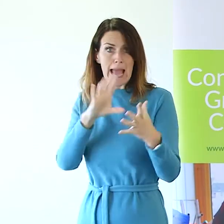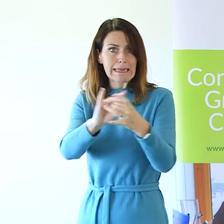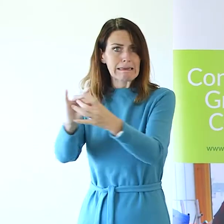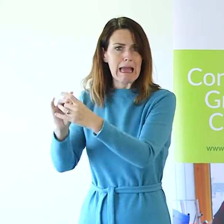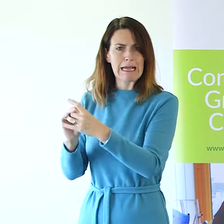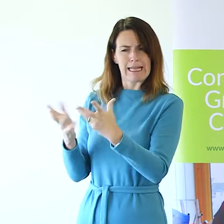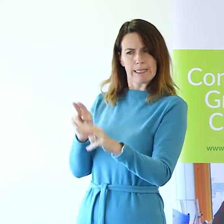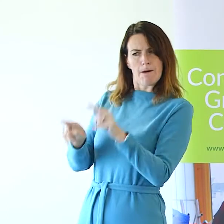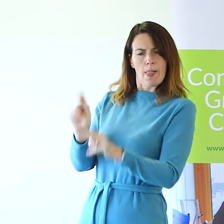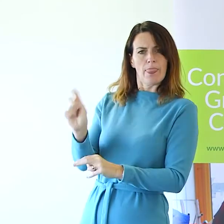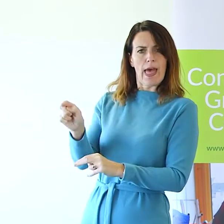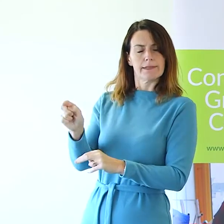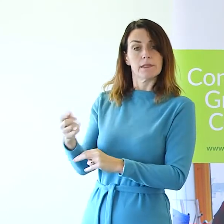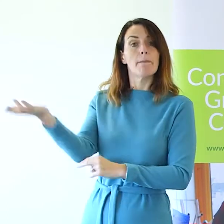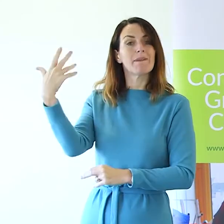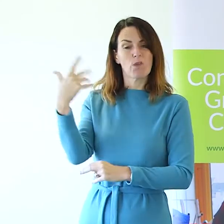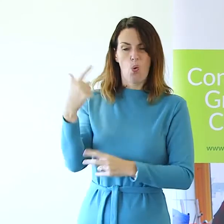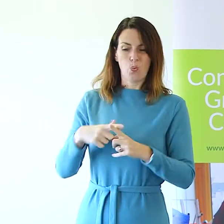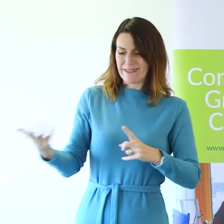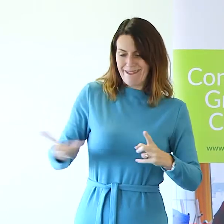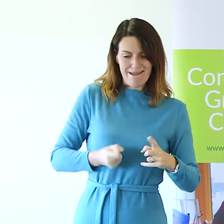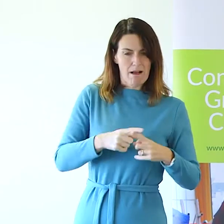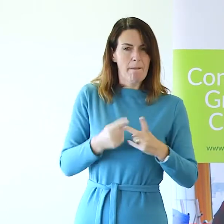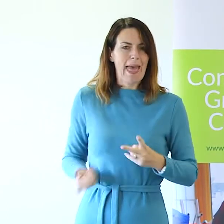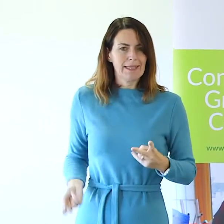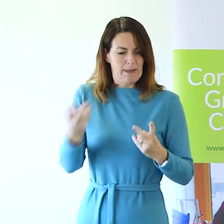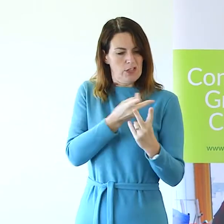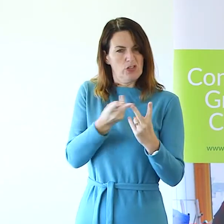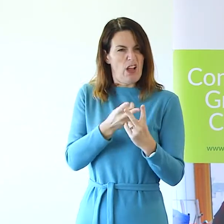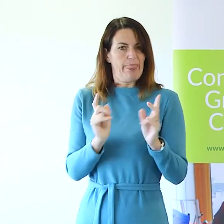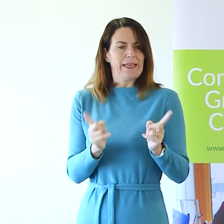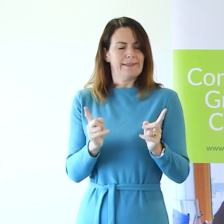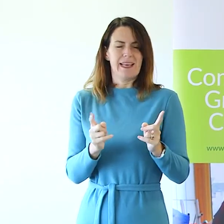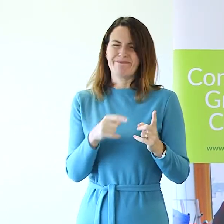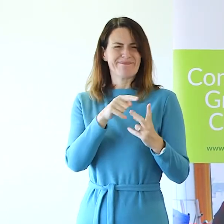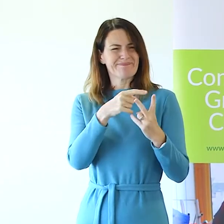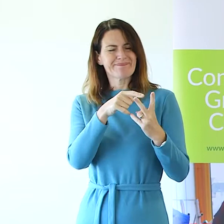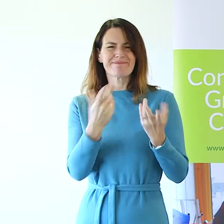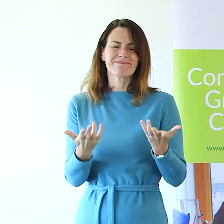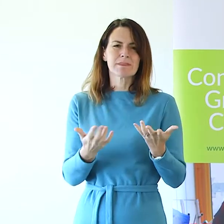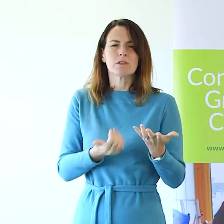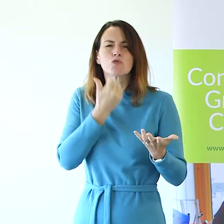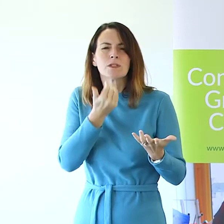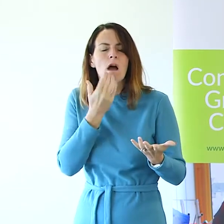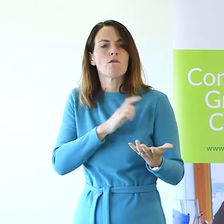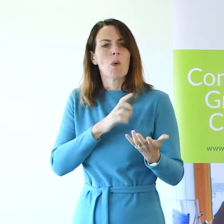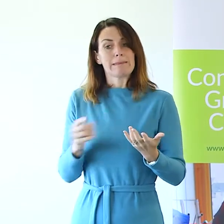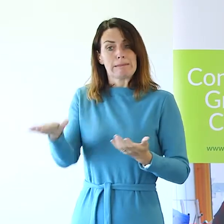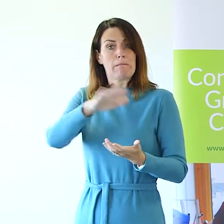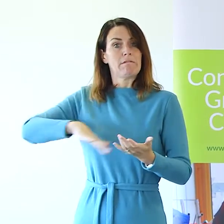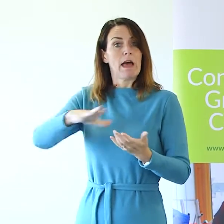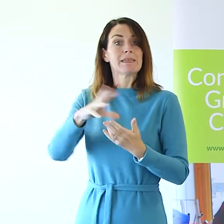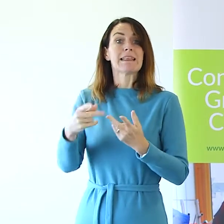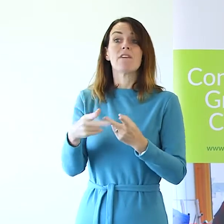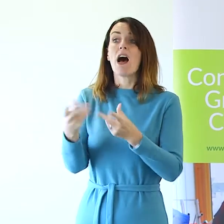Previously, was based on income versus expenditure. However, this did not consider that some families have access